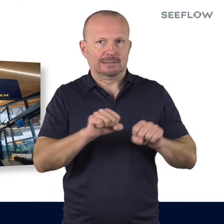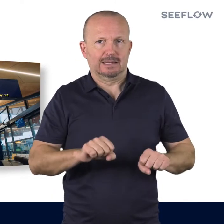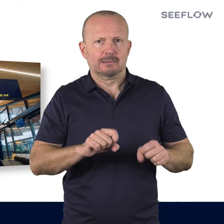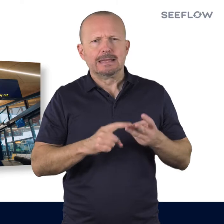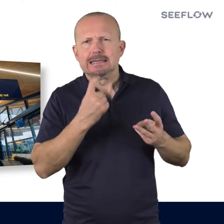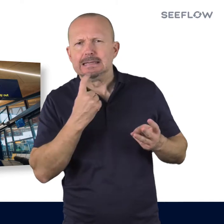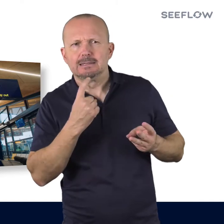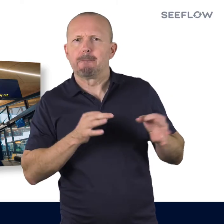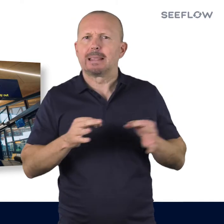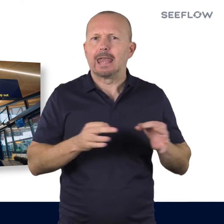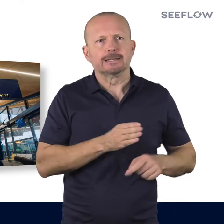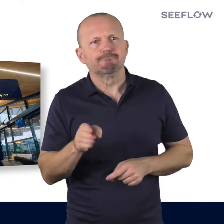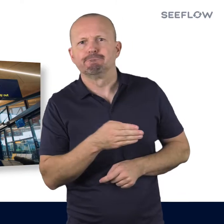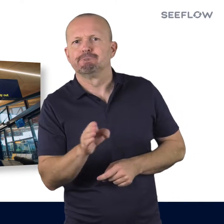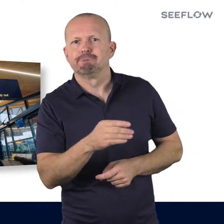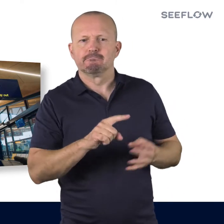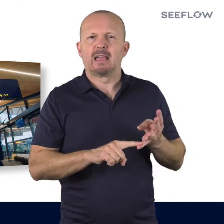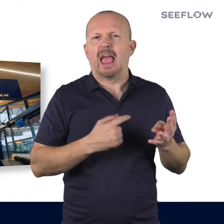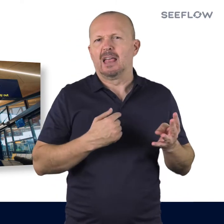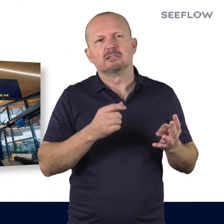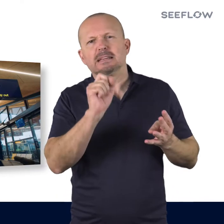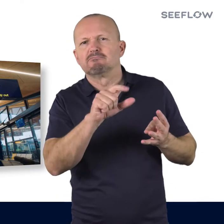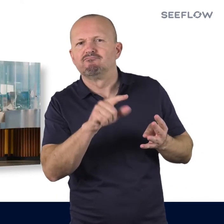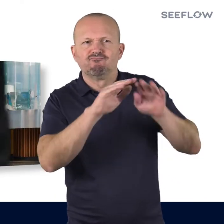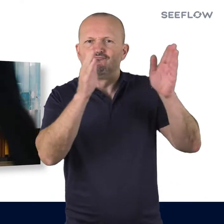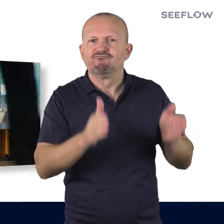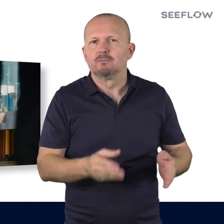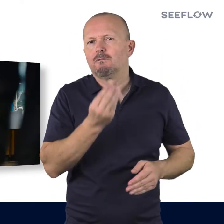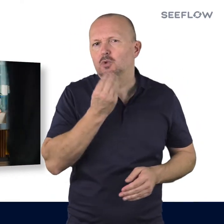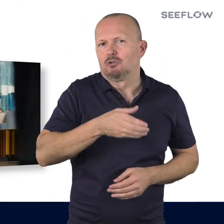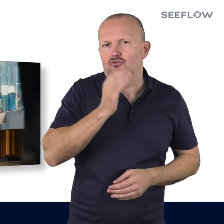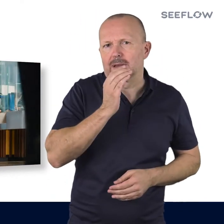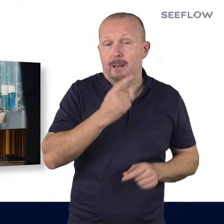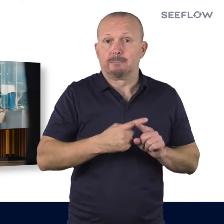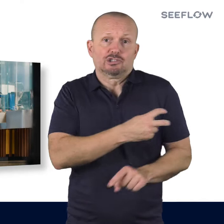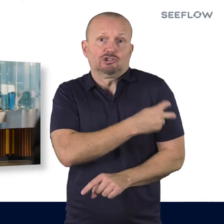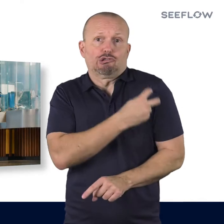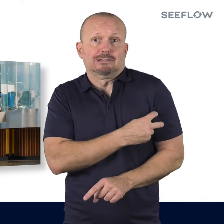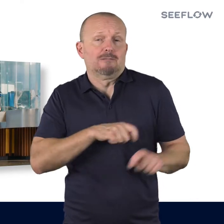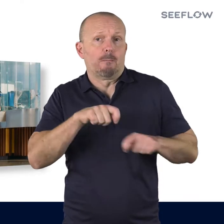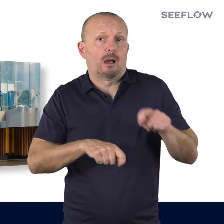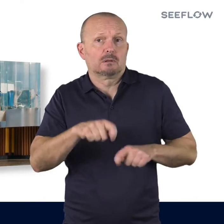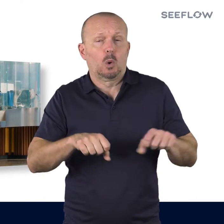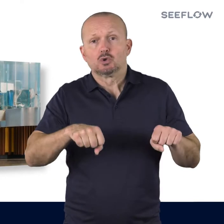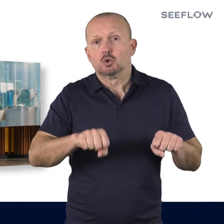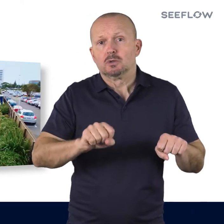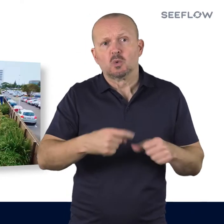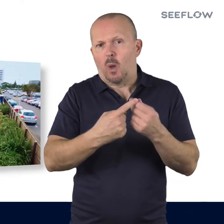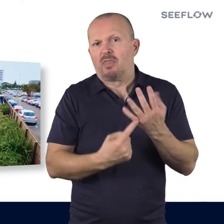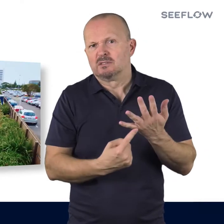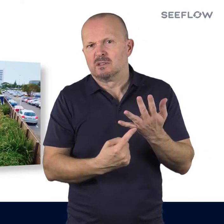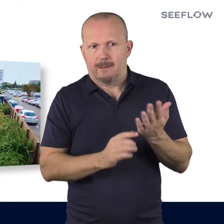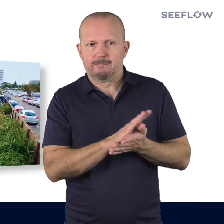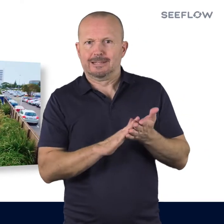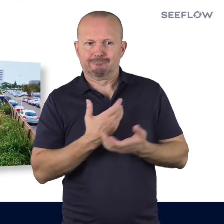journey planning and refreshment kiosks. There would also be secure facilities for bicycles, scooters and other transport modes to